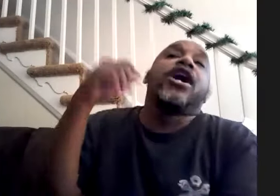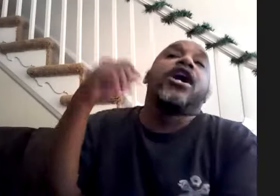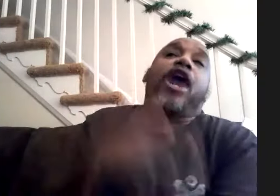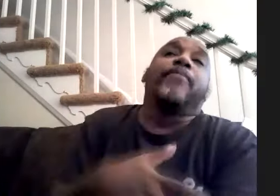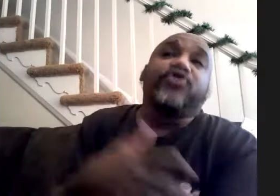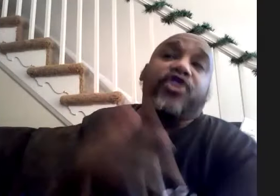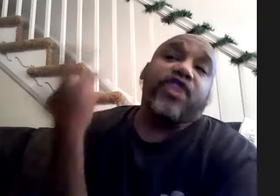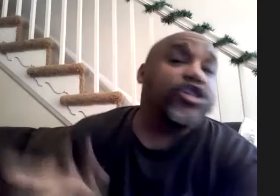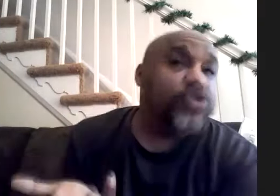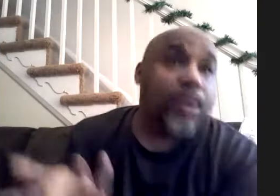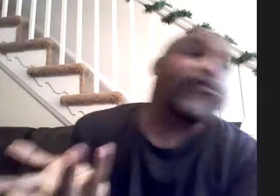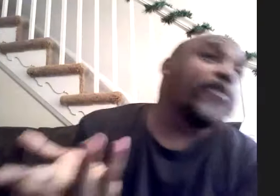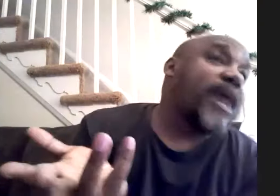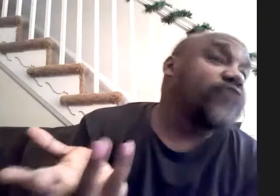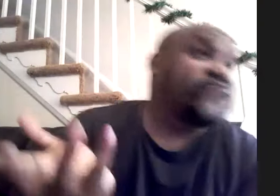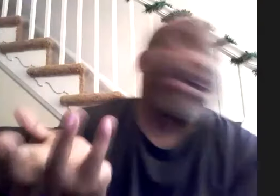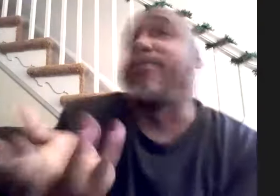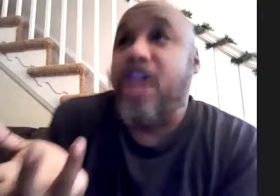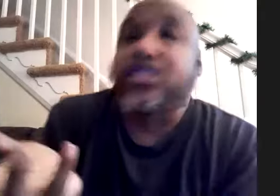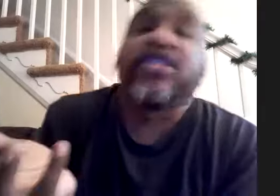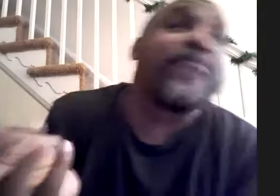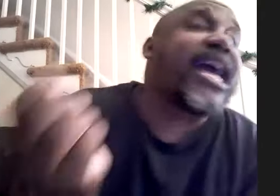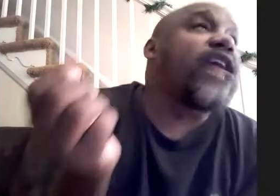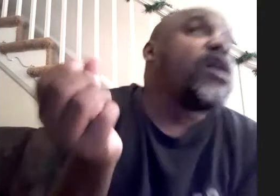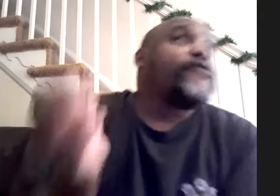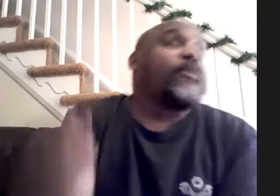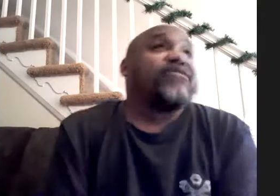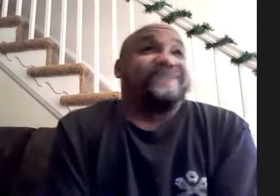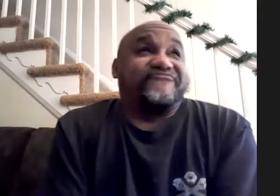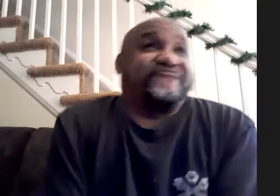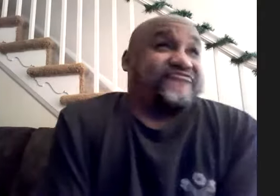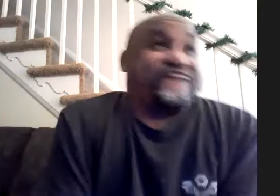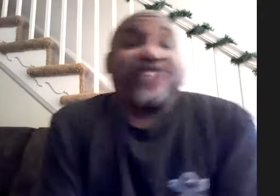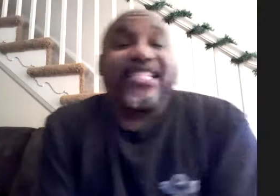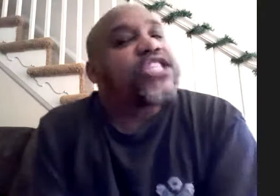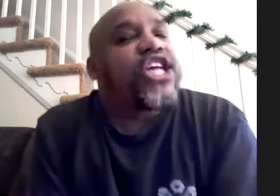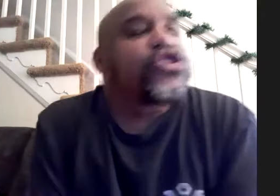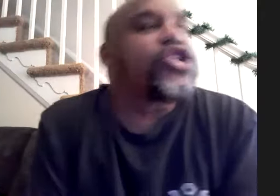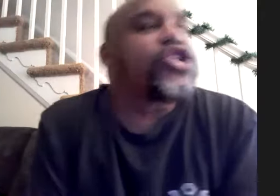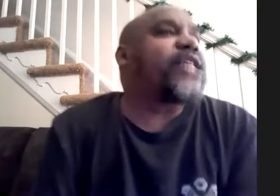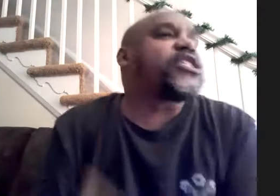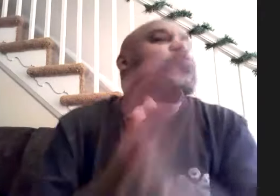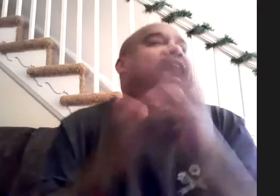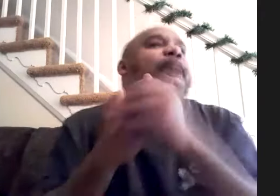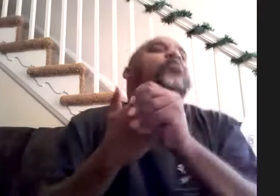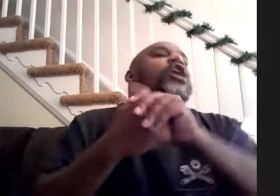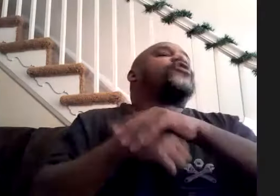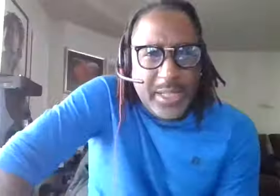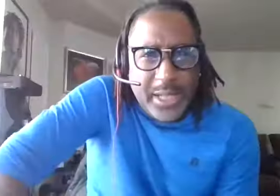a musician and a drummer for about and a percussionist i might add for about 50 60 years so basically what happened was did he